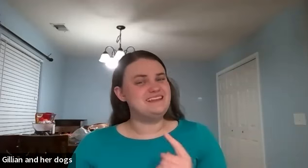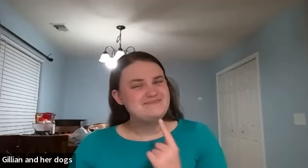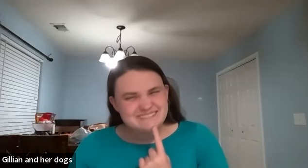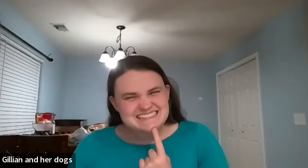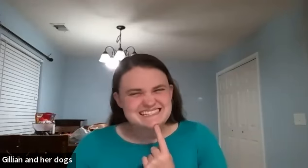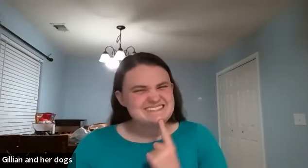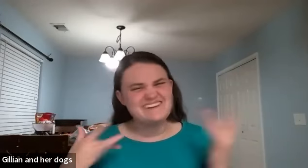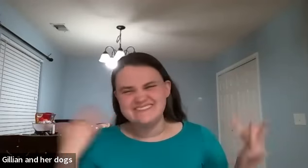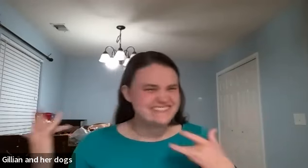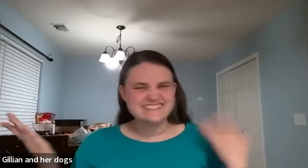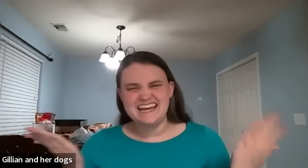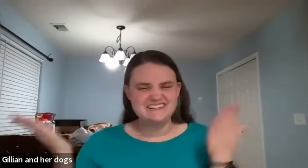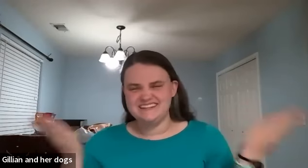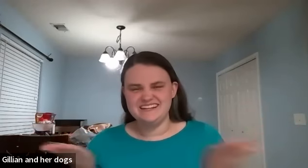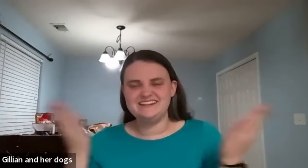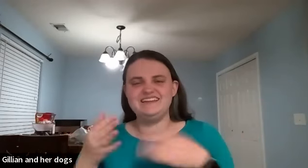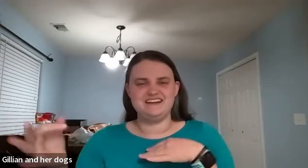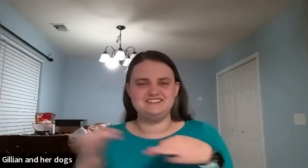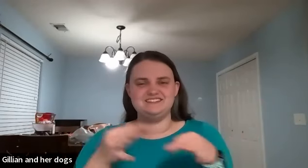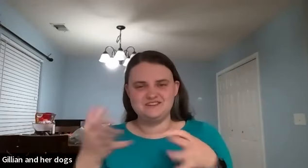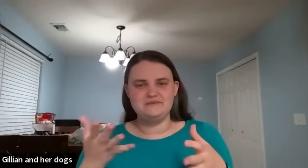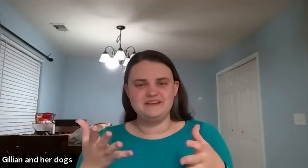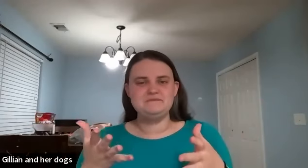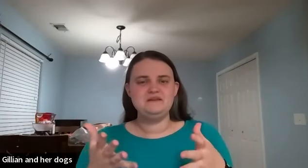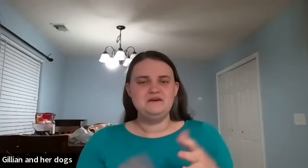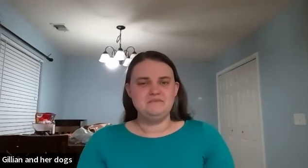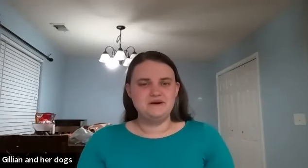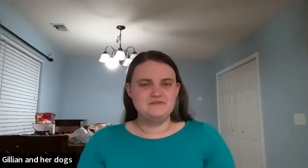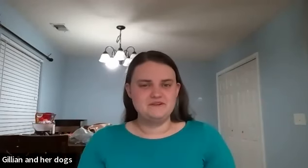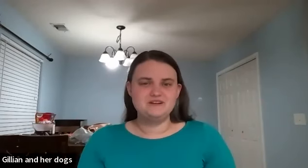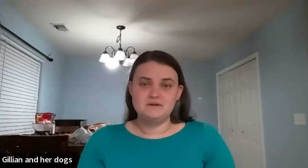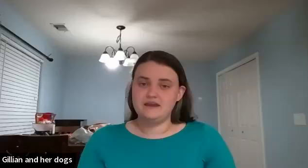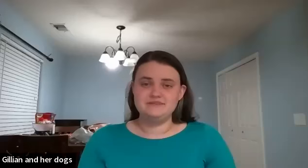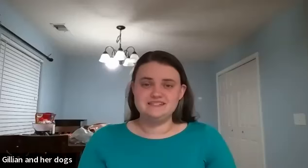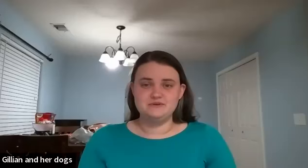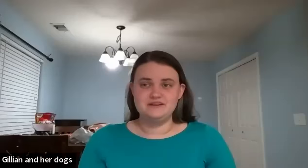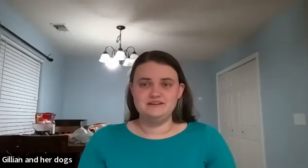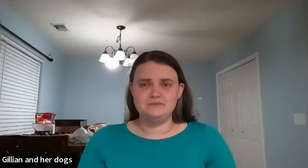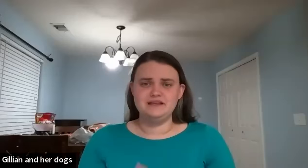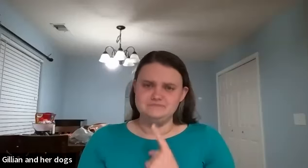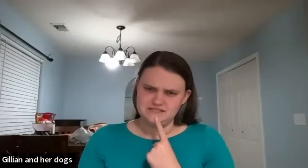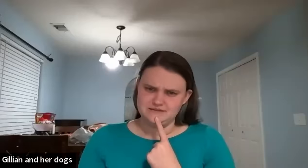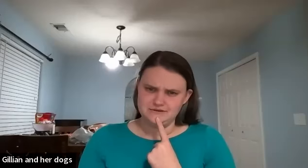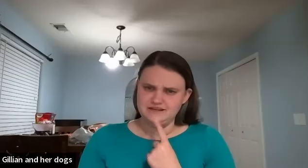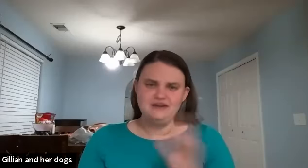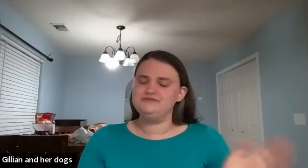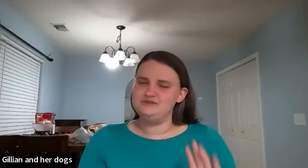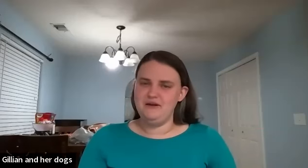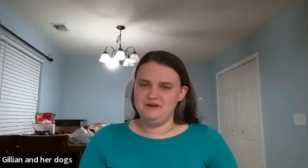be like i missed you i'm so excited you're here like i start describing it but um if i'm talking about like i'm disappointed i'll be like i'm disappointed i don't do that one